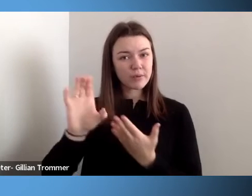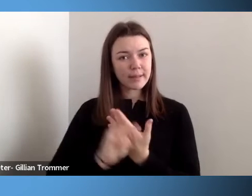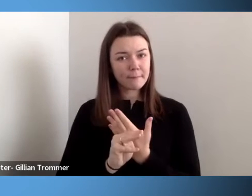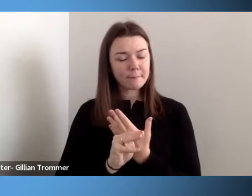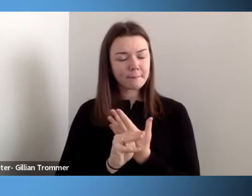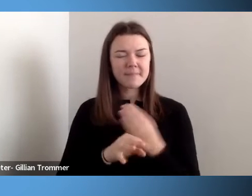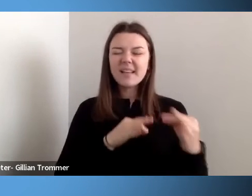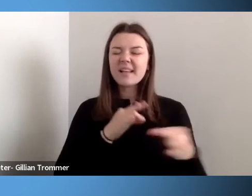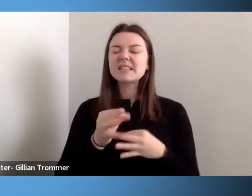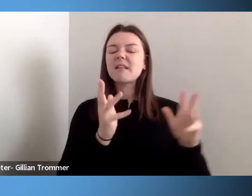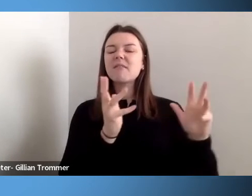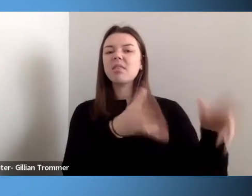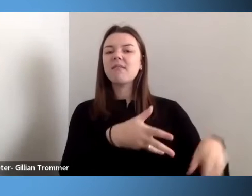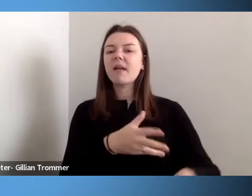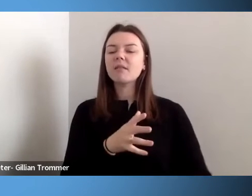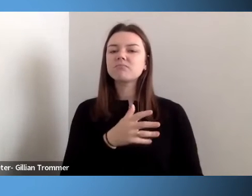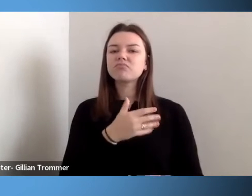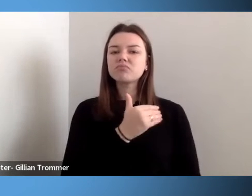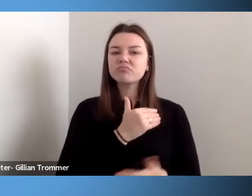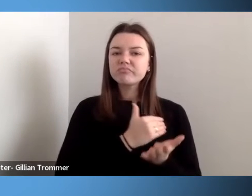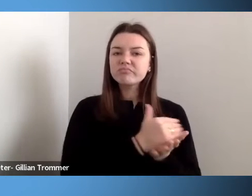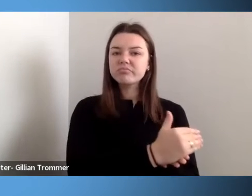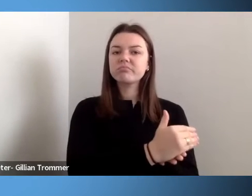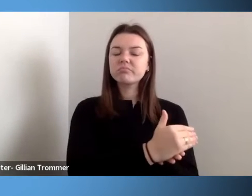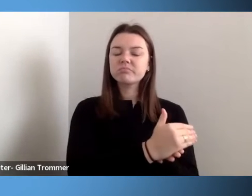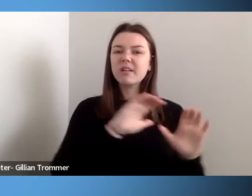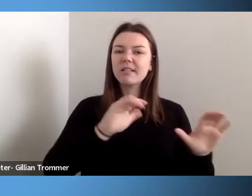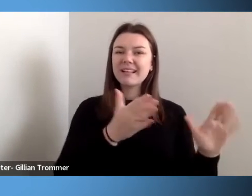the sidelines of the classroom and life.